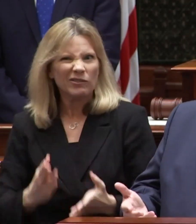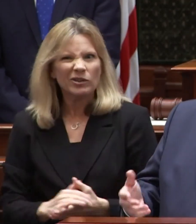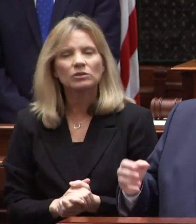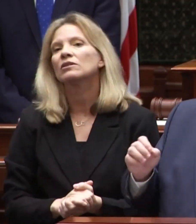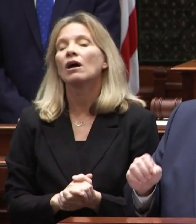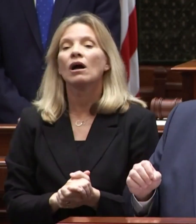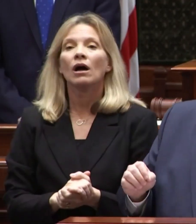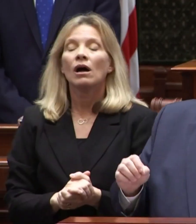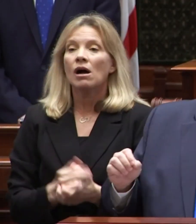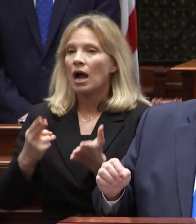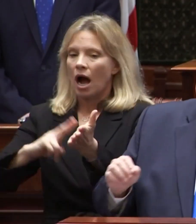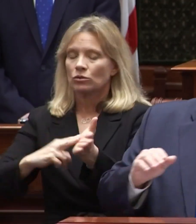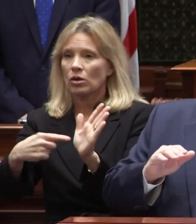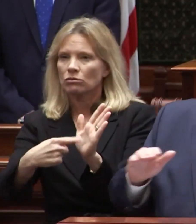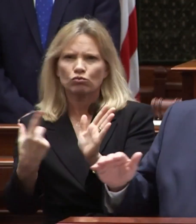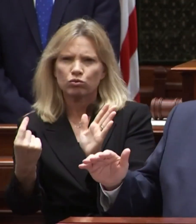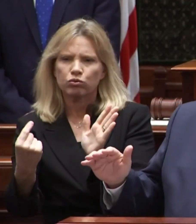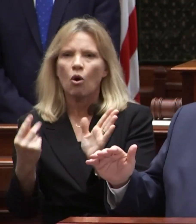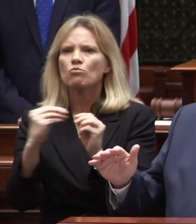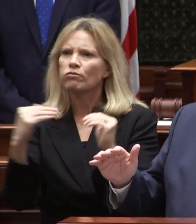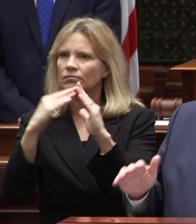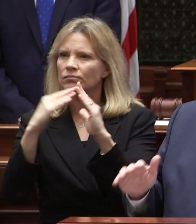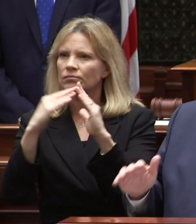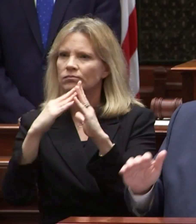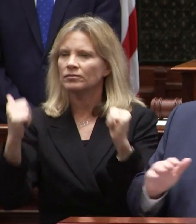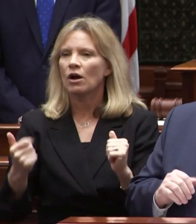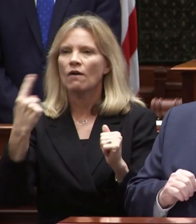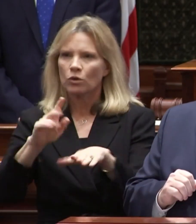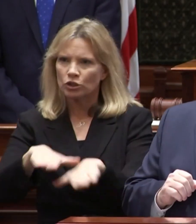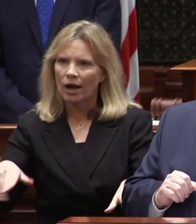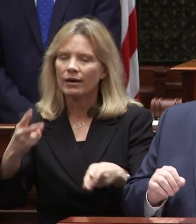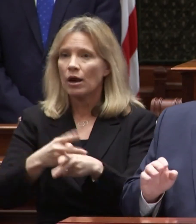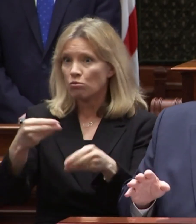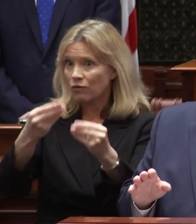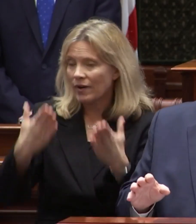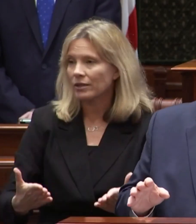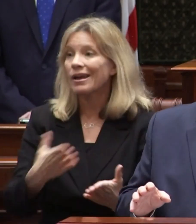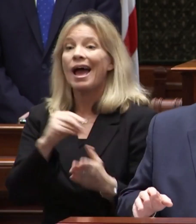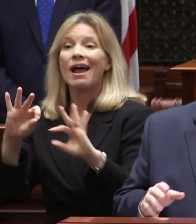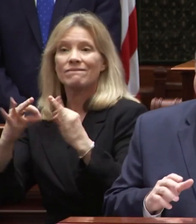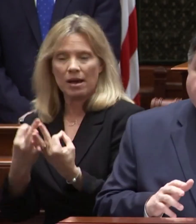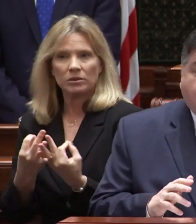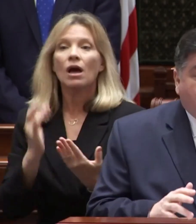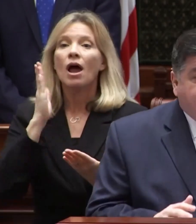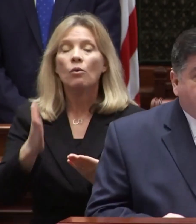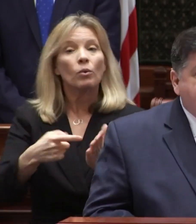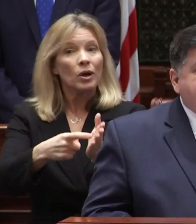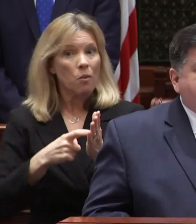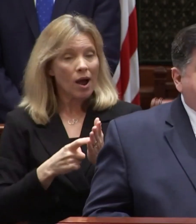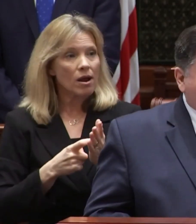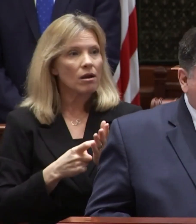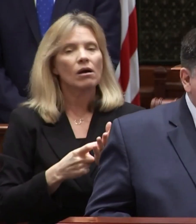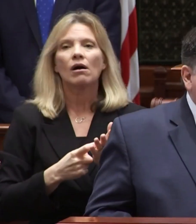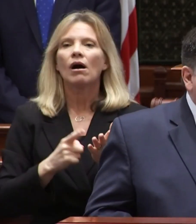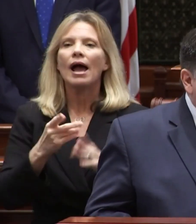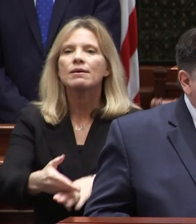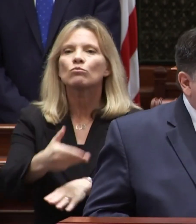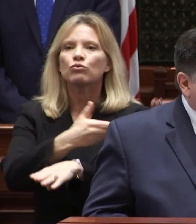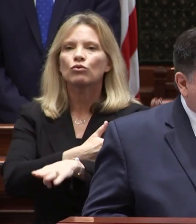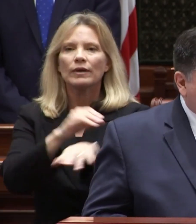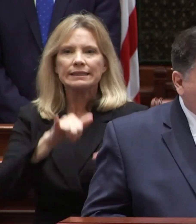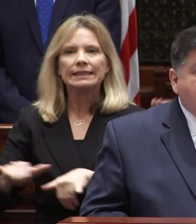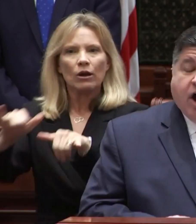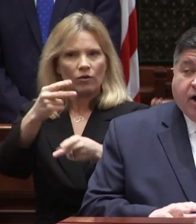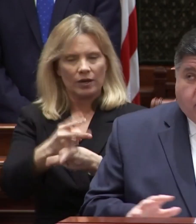the contracts will create a more equitable system for child care providers and families alike and it will require an improved